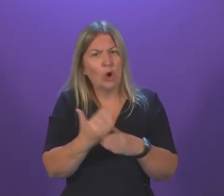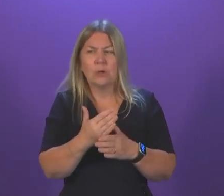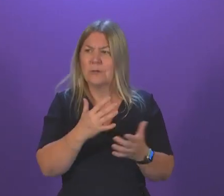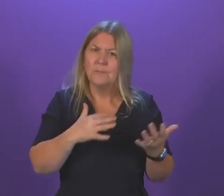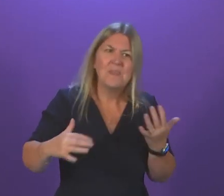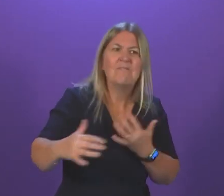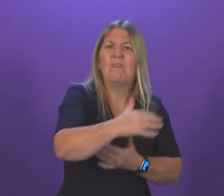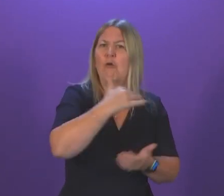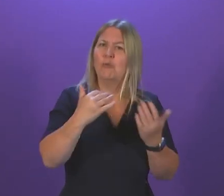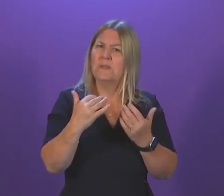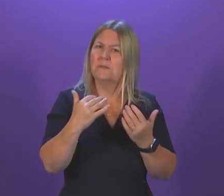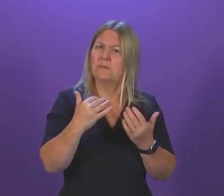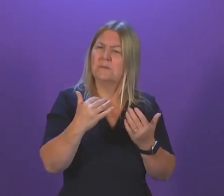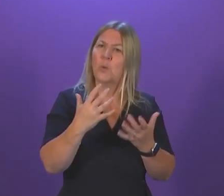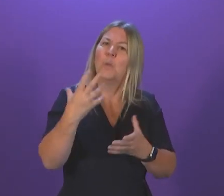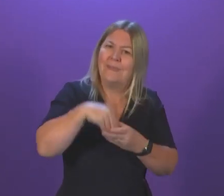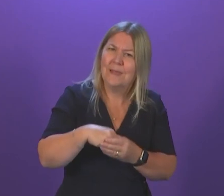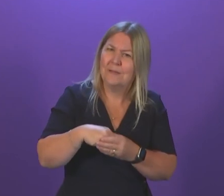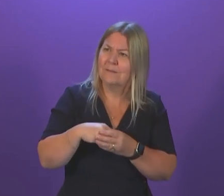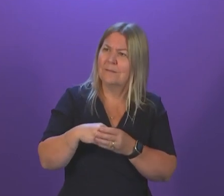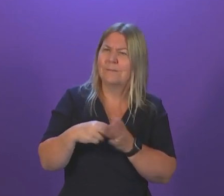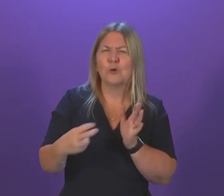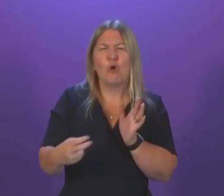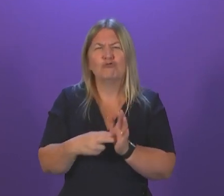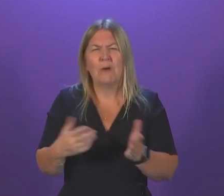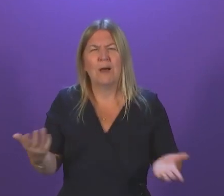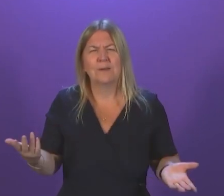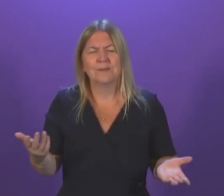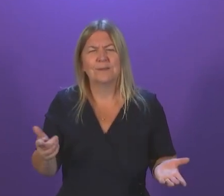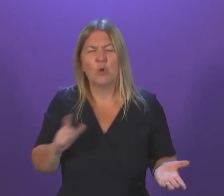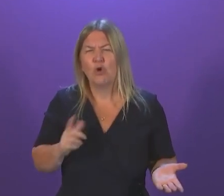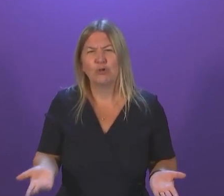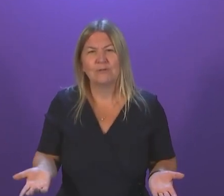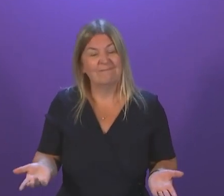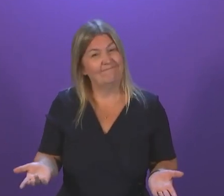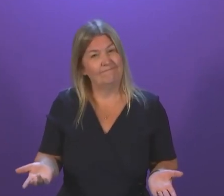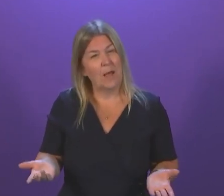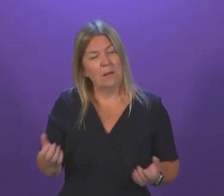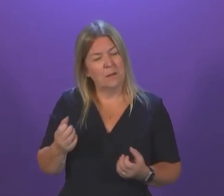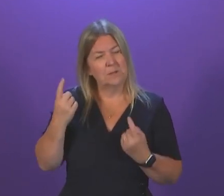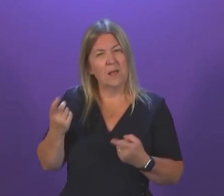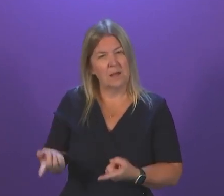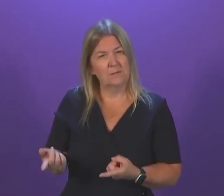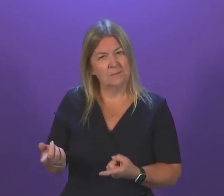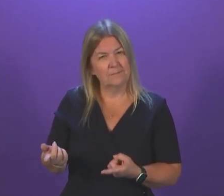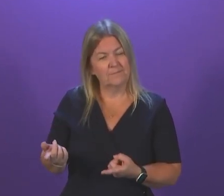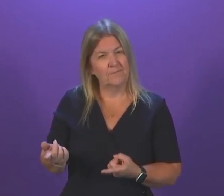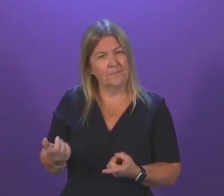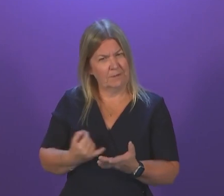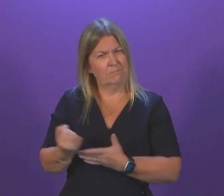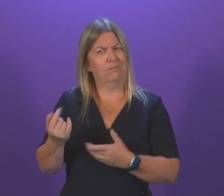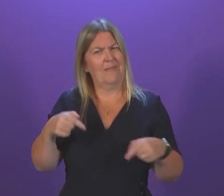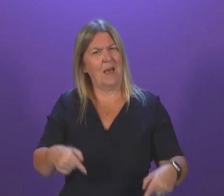conditions being built into these? Perhaps that rather gives the game away. There is another aspect as well. It was